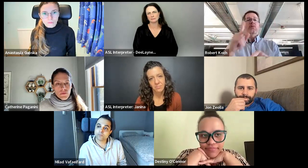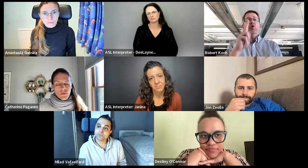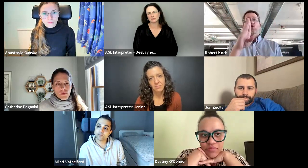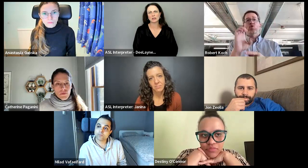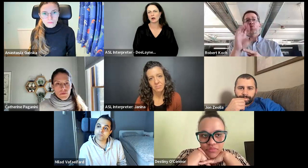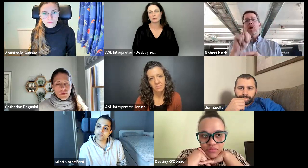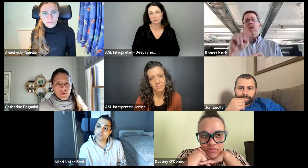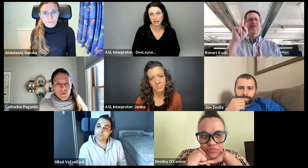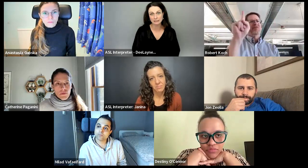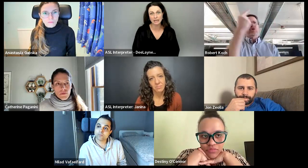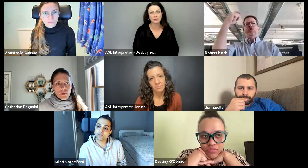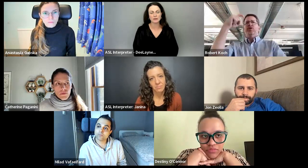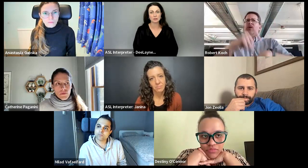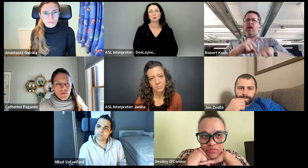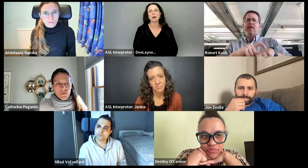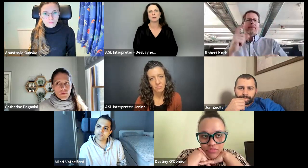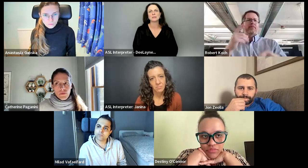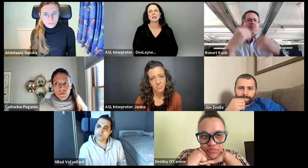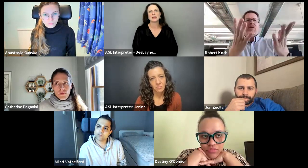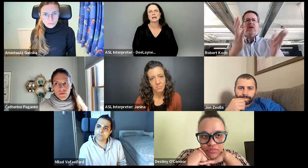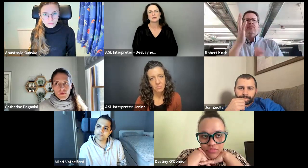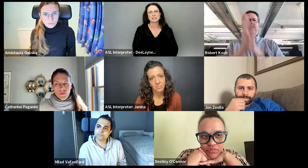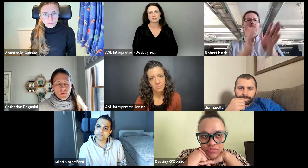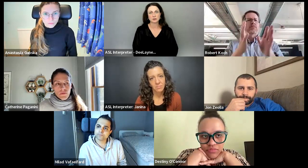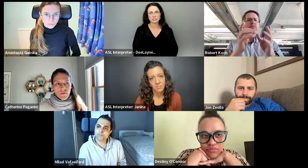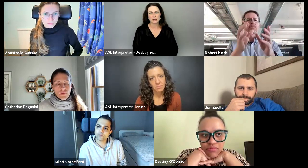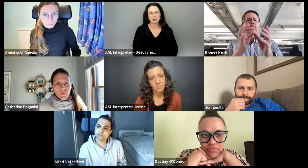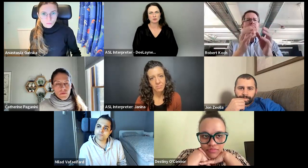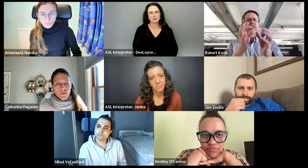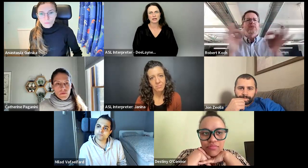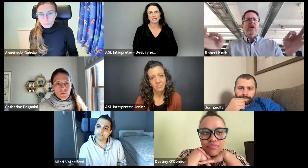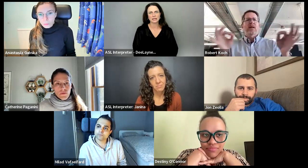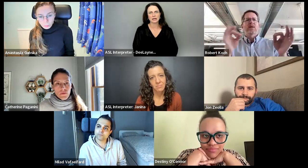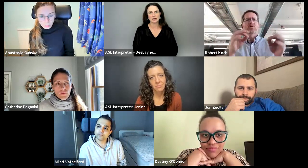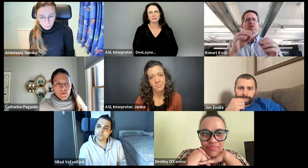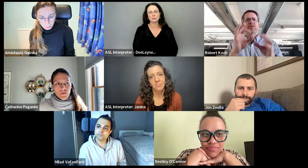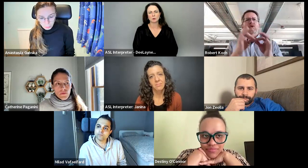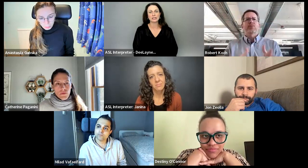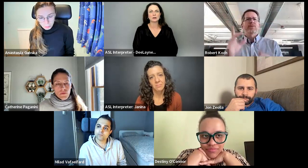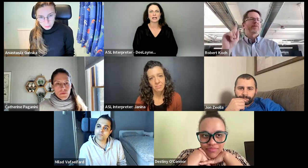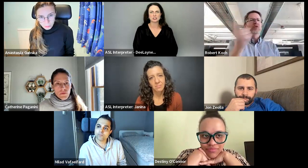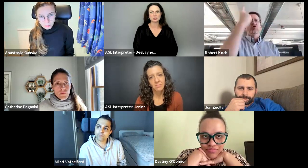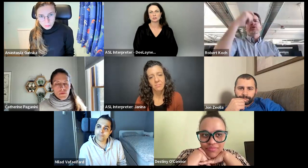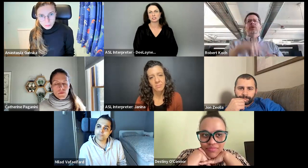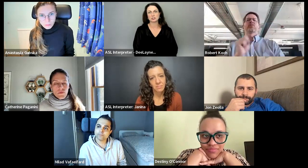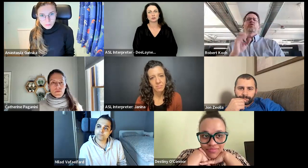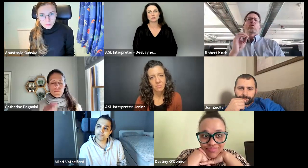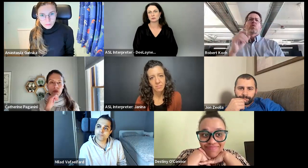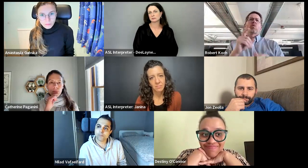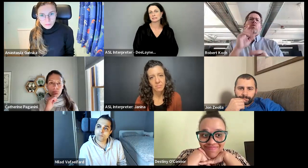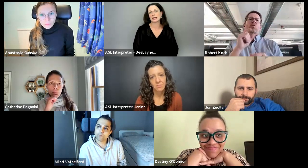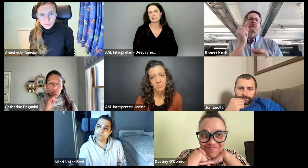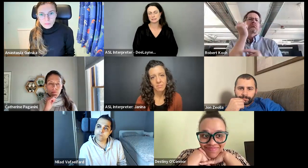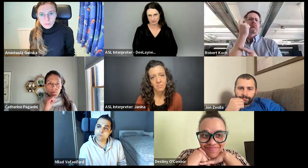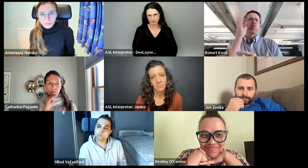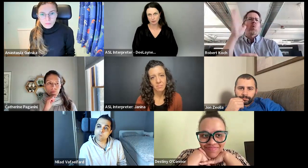And so, it'll all be online and at the Kubecom. And it's the first time they're providing a more international, gestural,